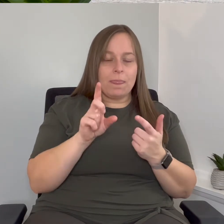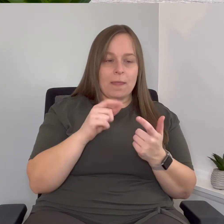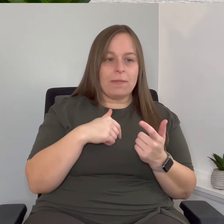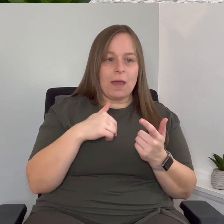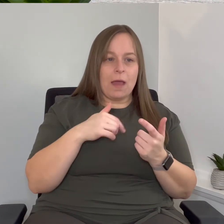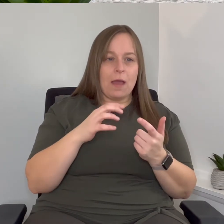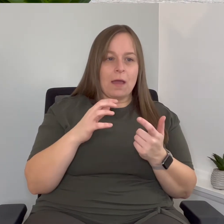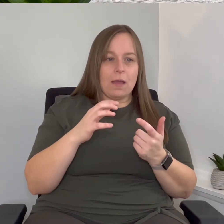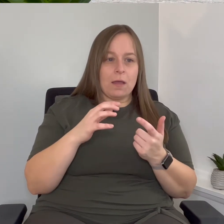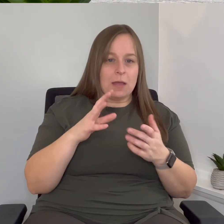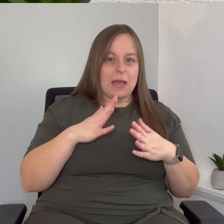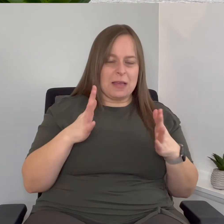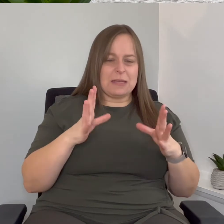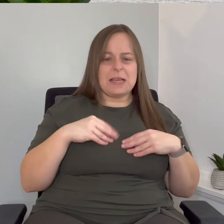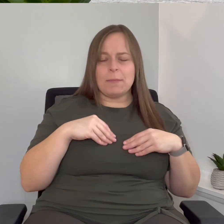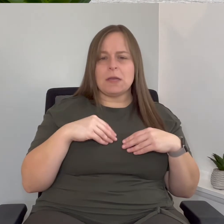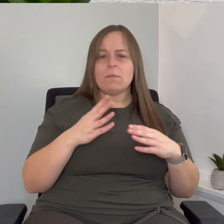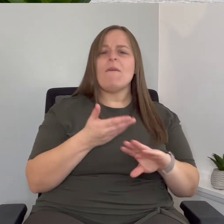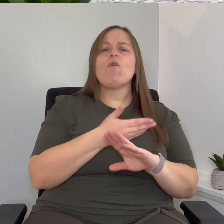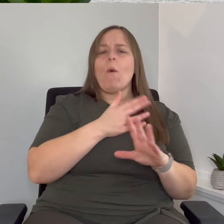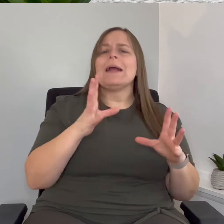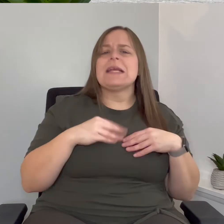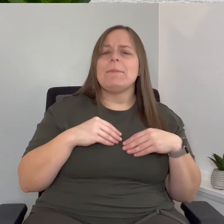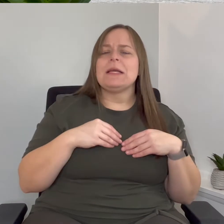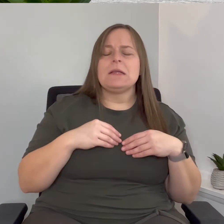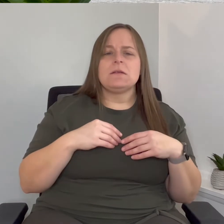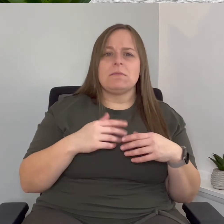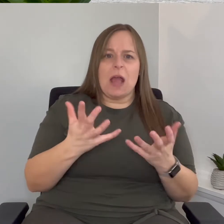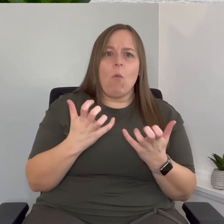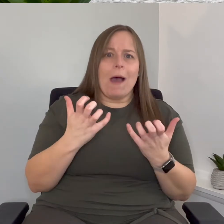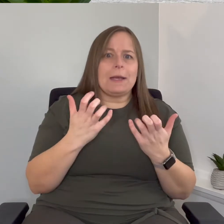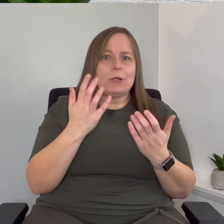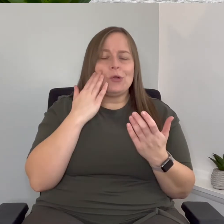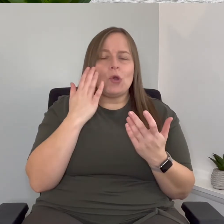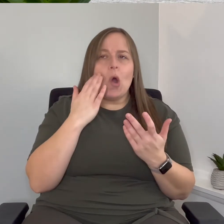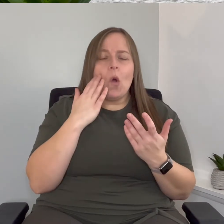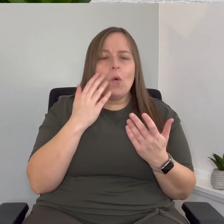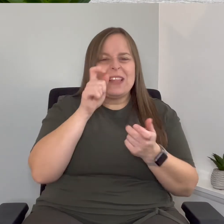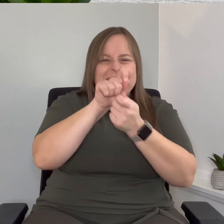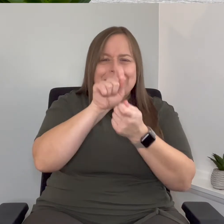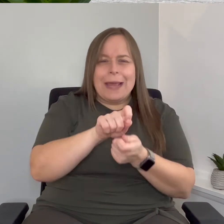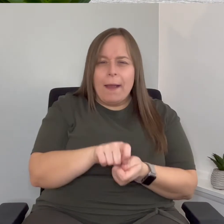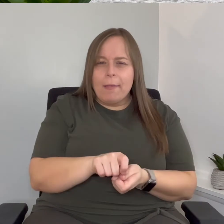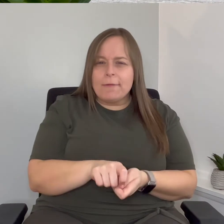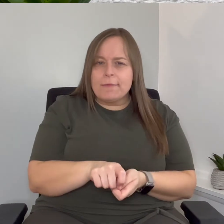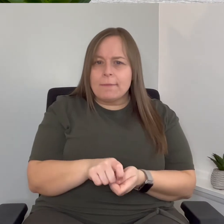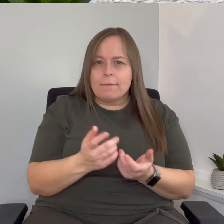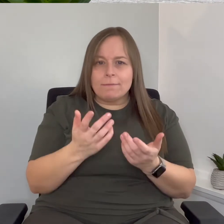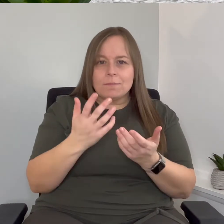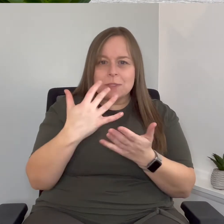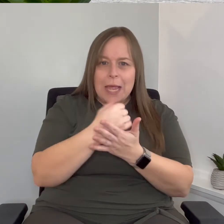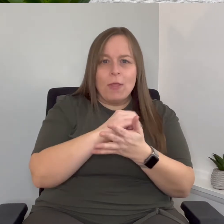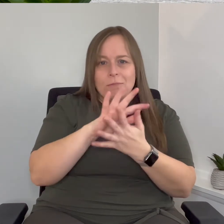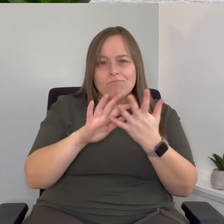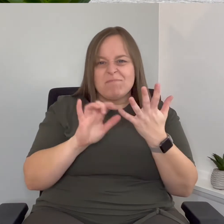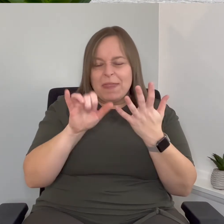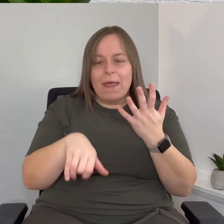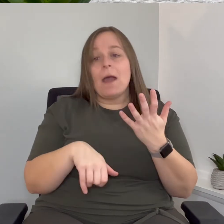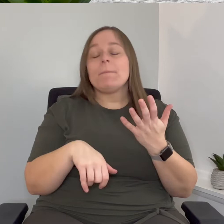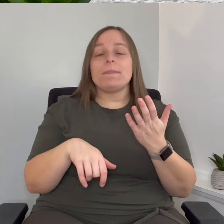or before I accept anything I obviously wanted to know what the details were um and they